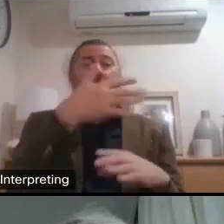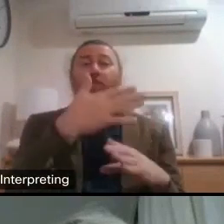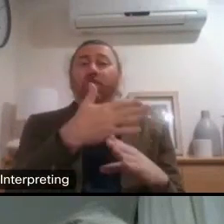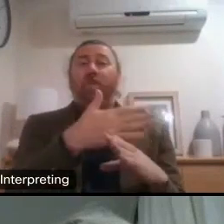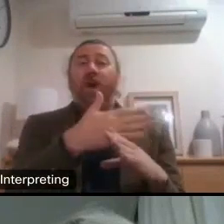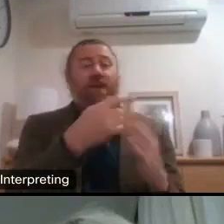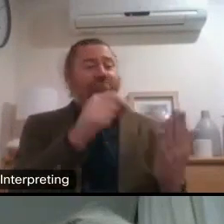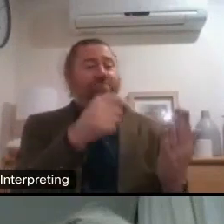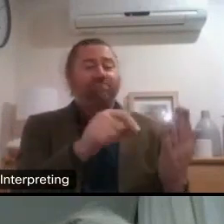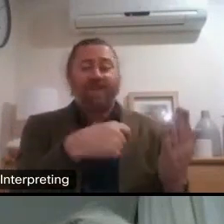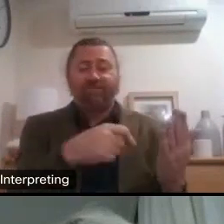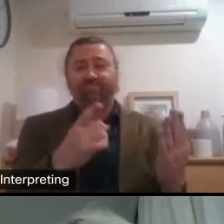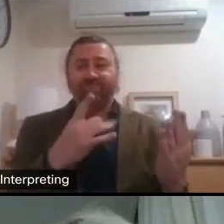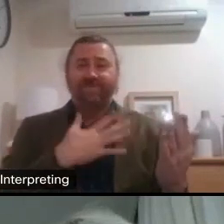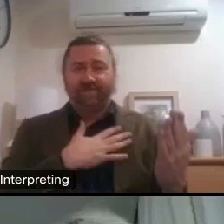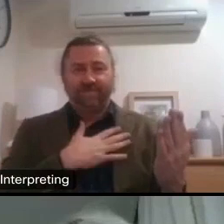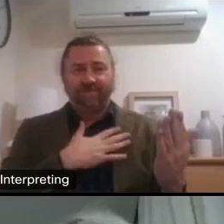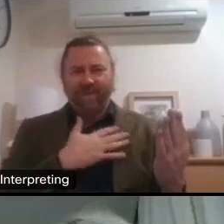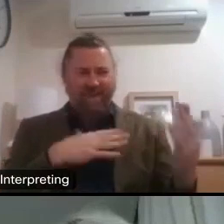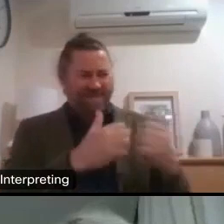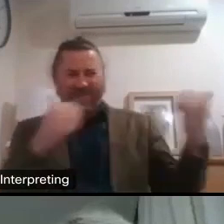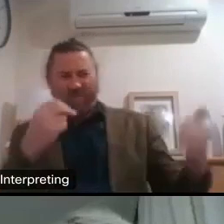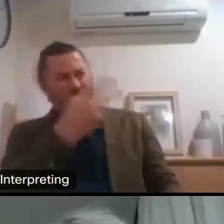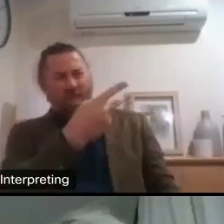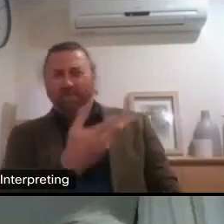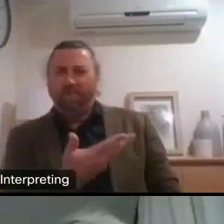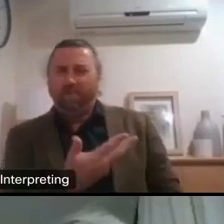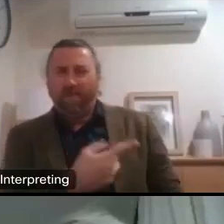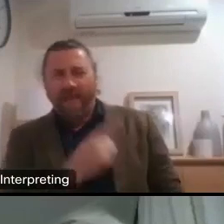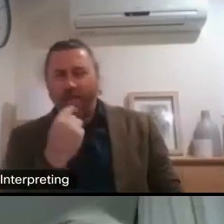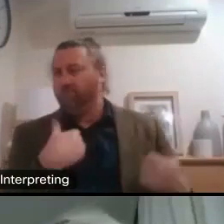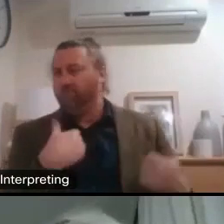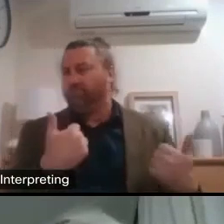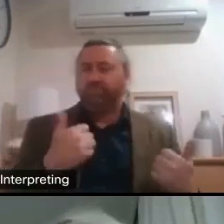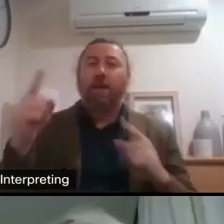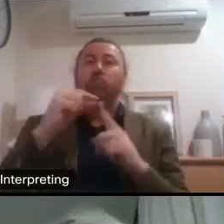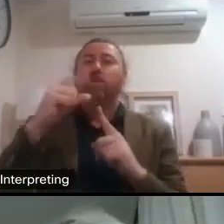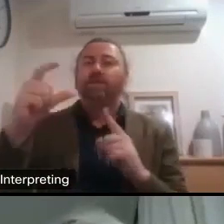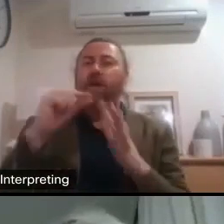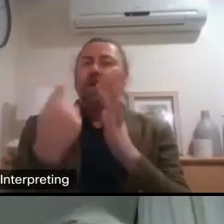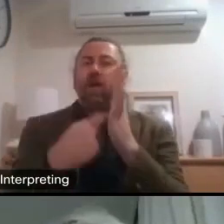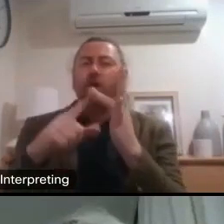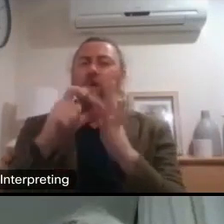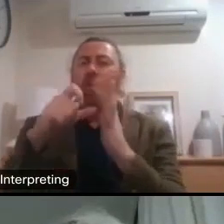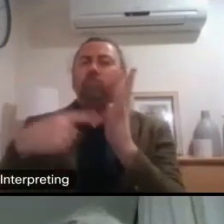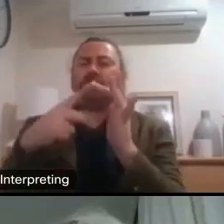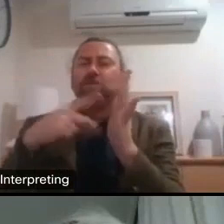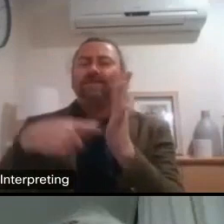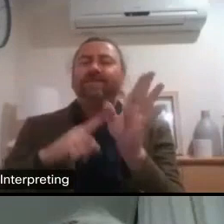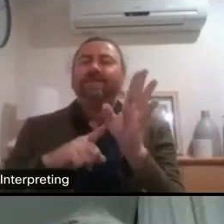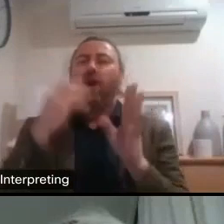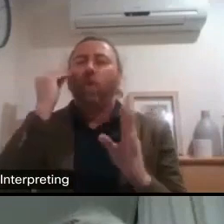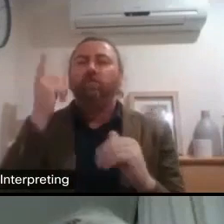it's got to be independent of that if it had been run out of the productivity commission uh people i think